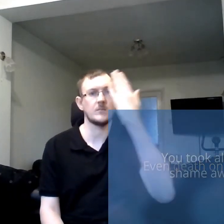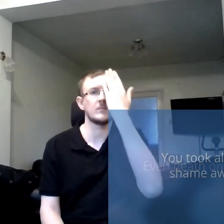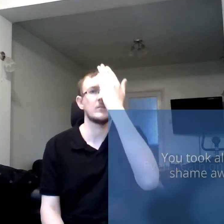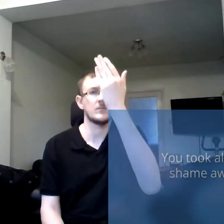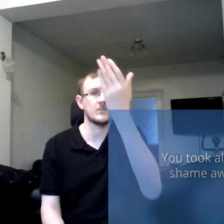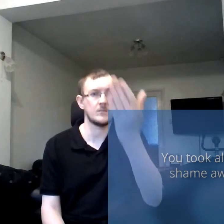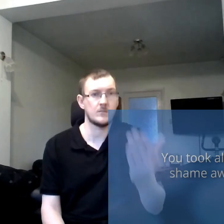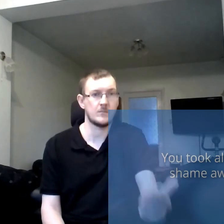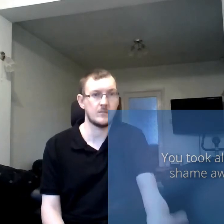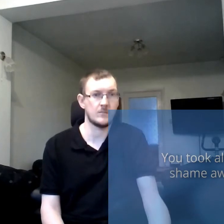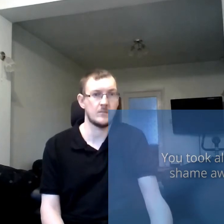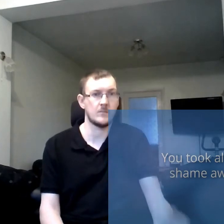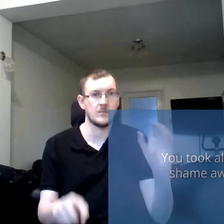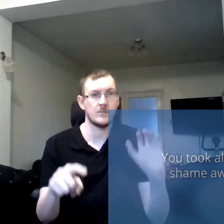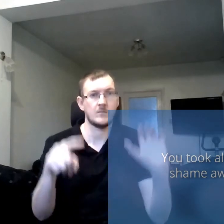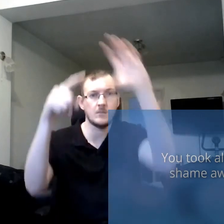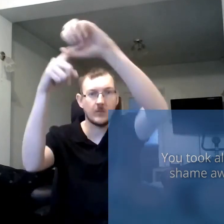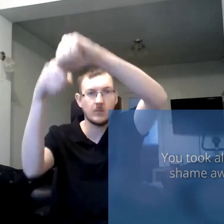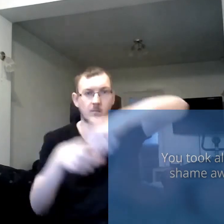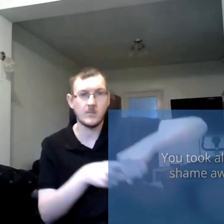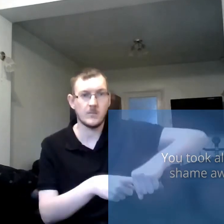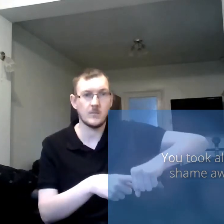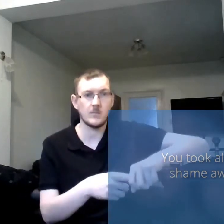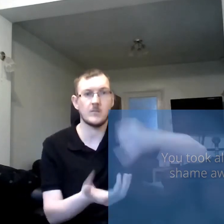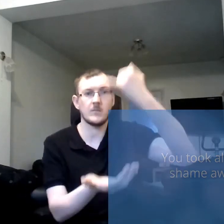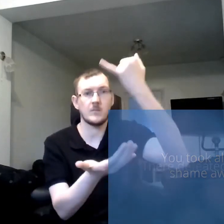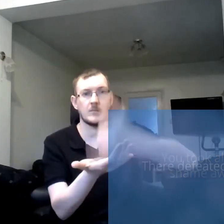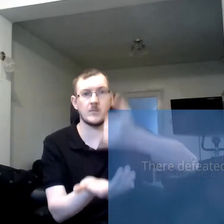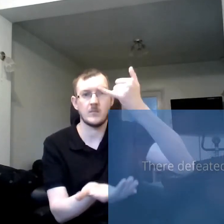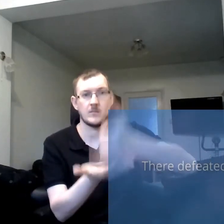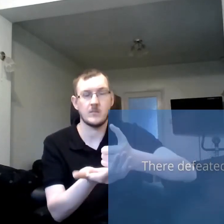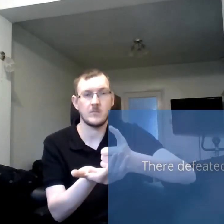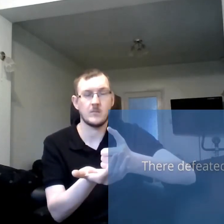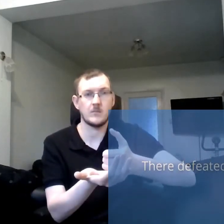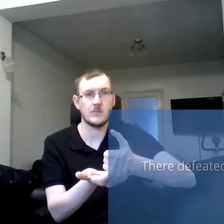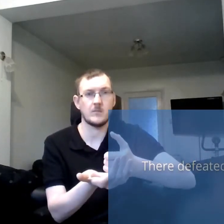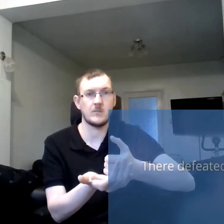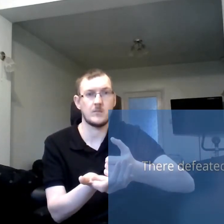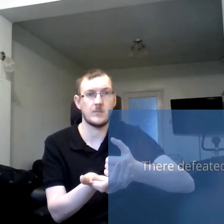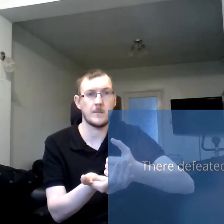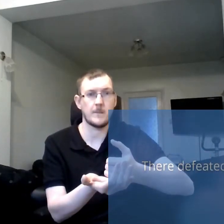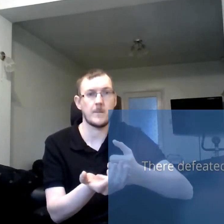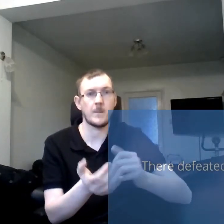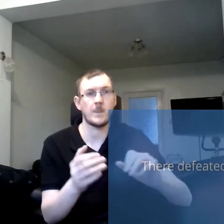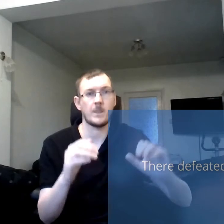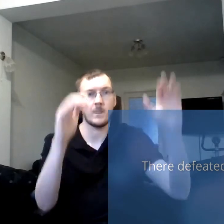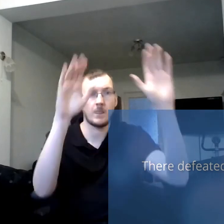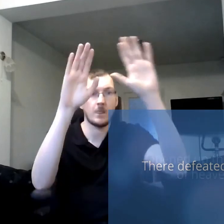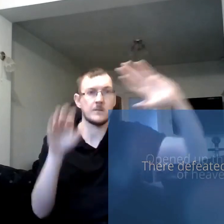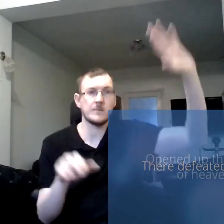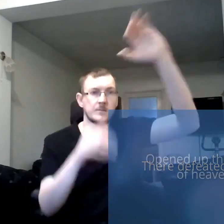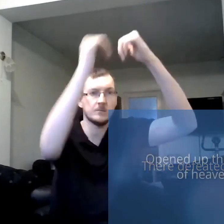my every breath for